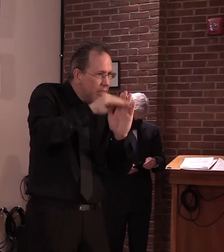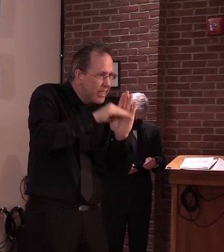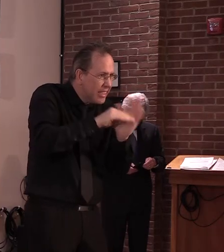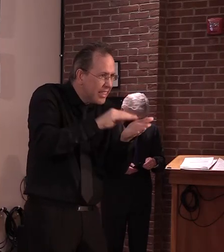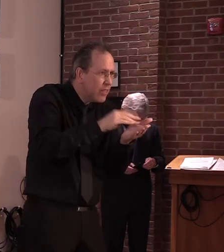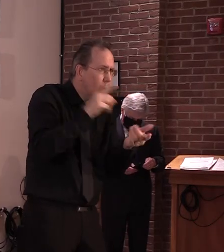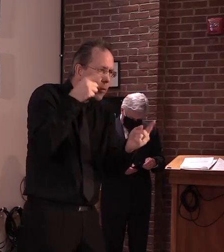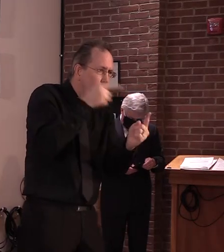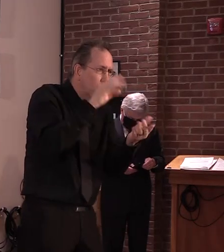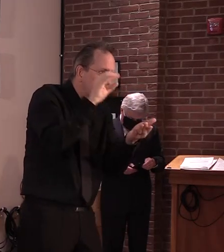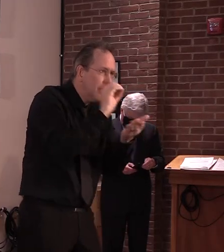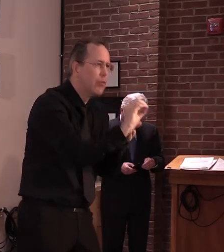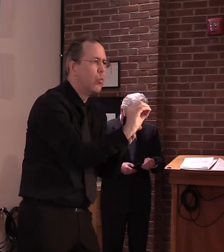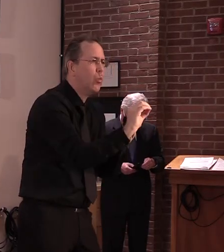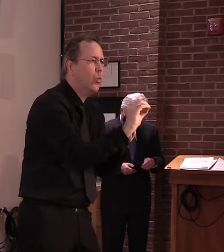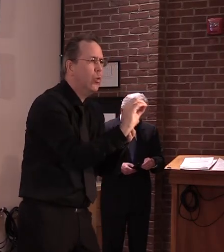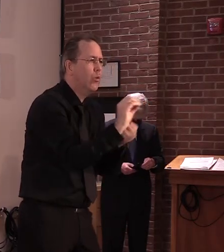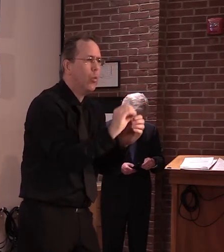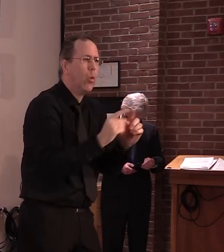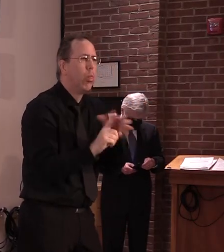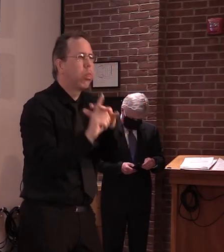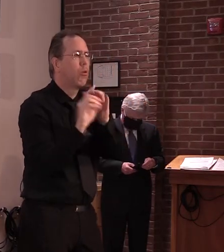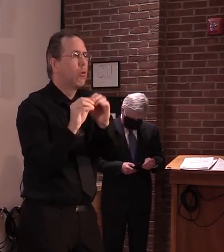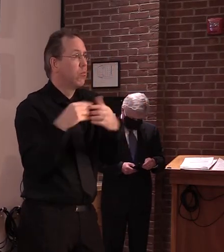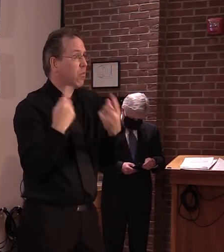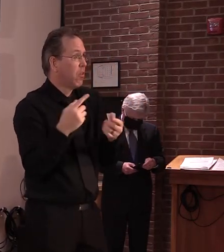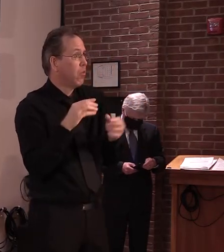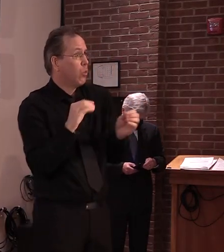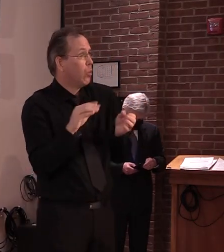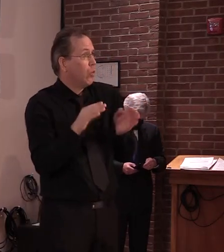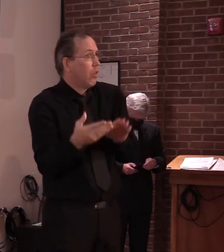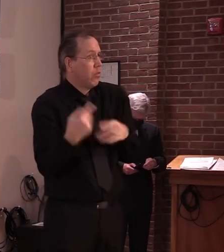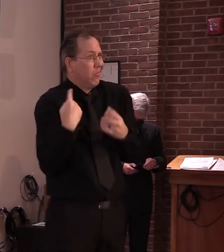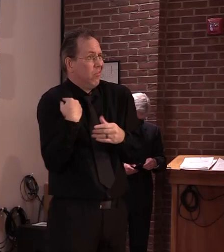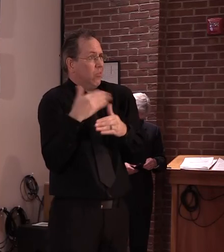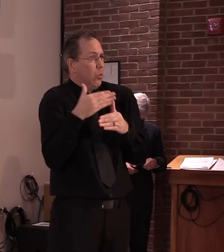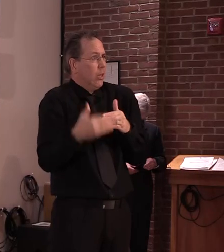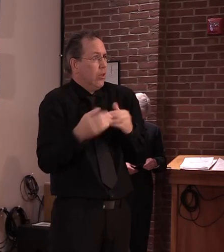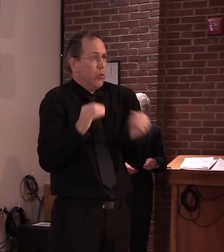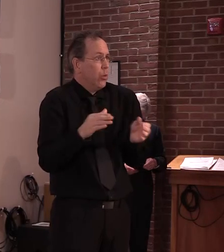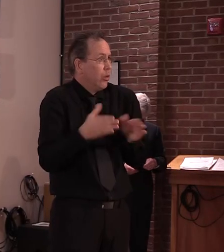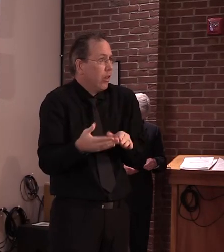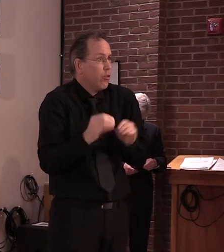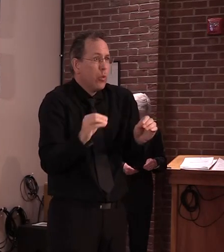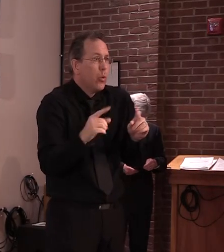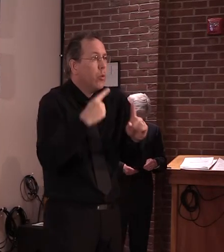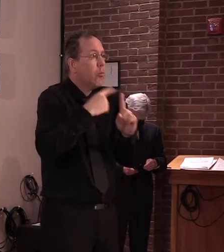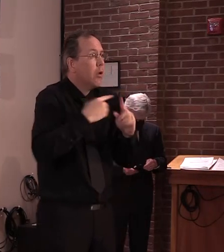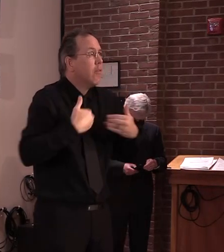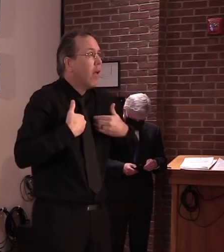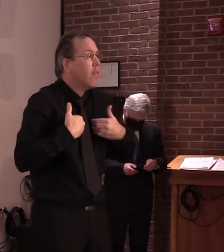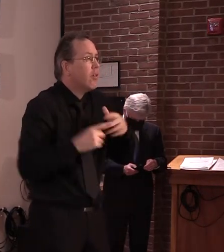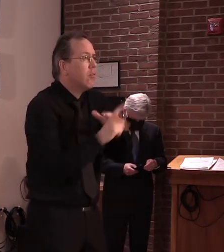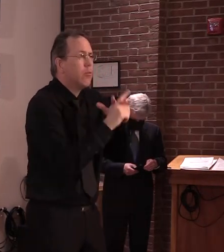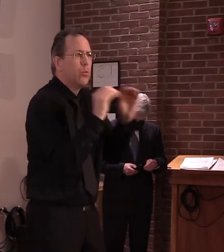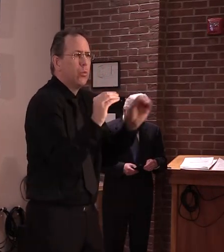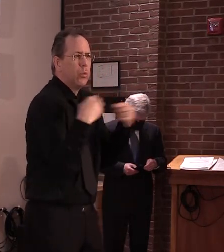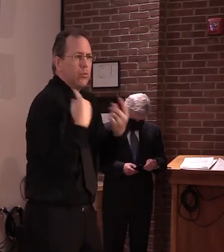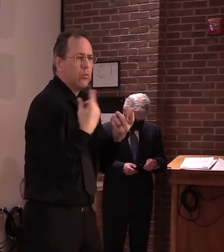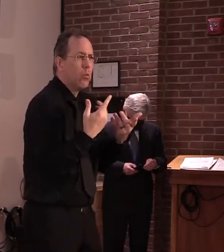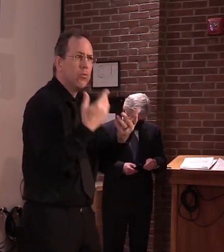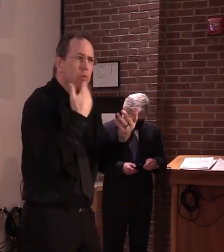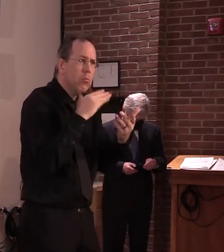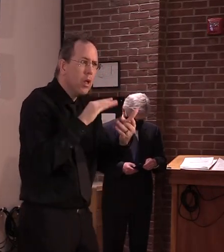with zero deaths. Now, that doesn't mean that it's not going to change. I've been saying all along that the more we open up some of the